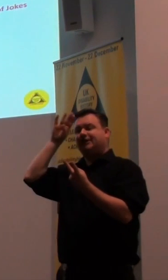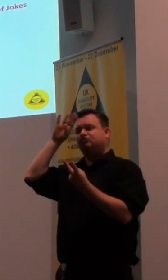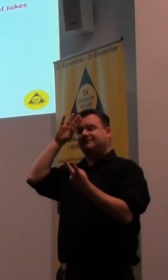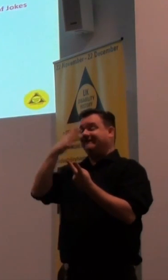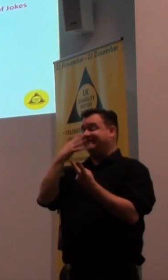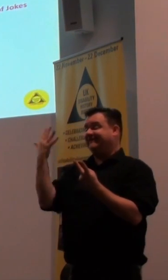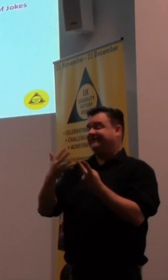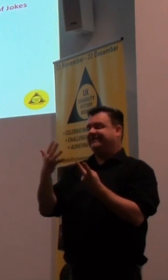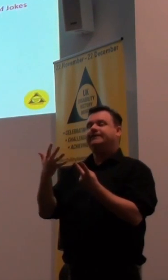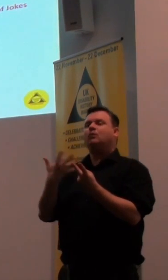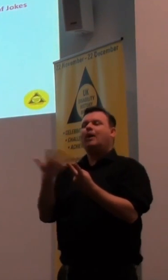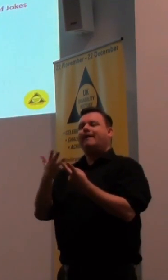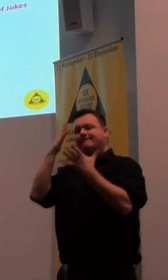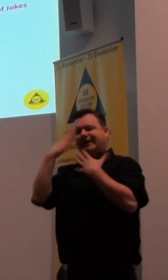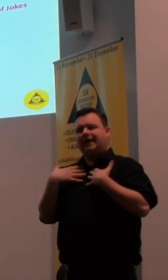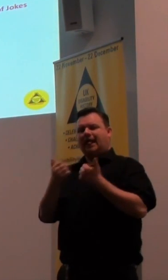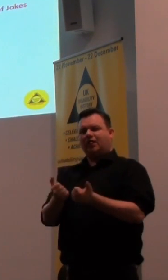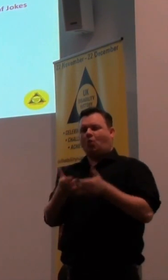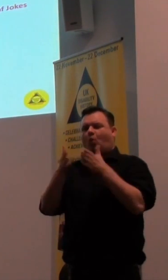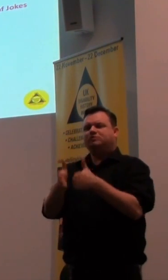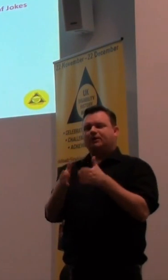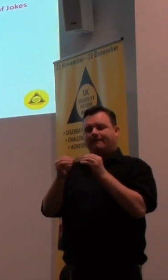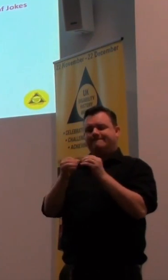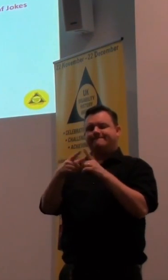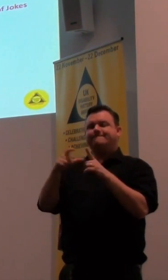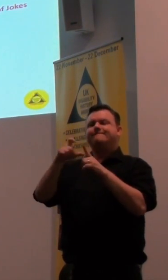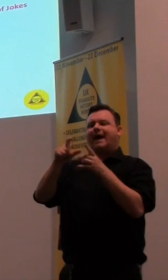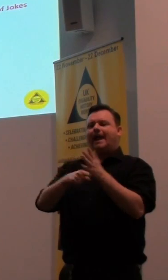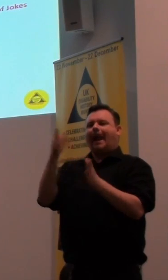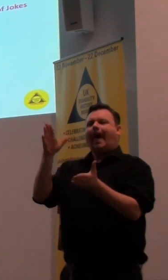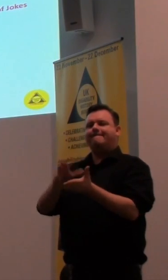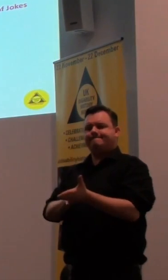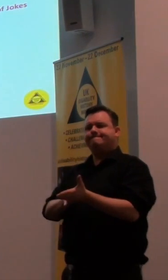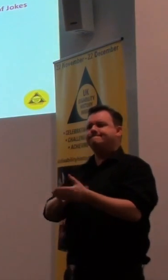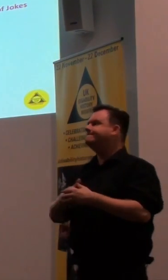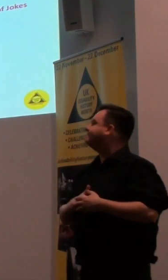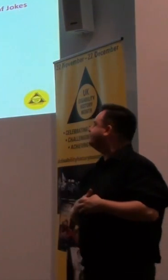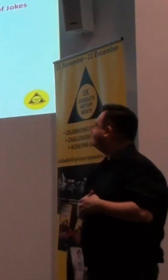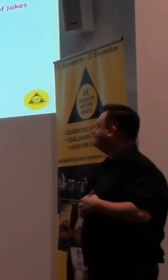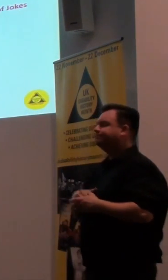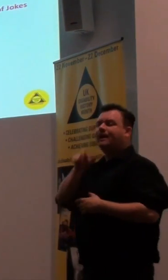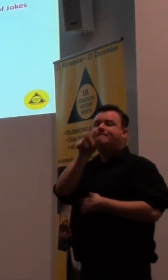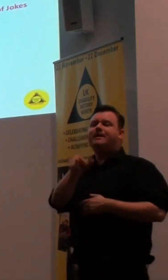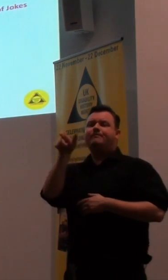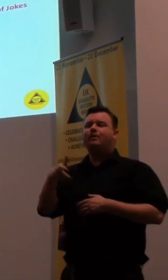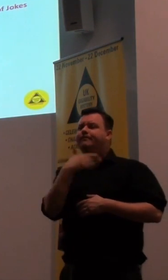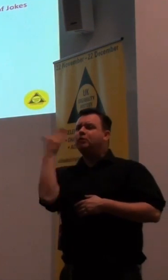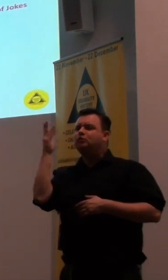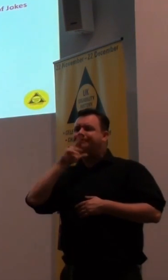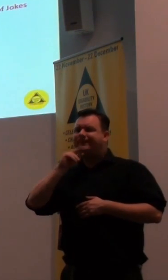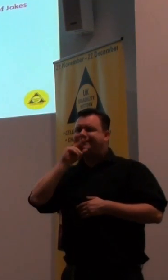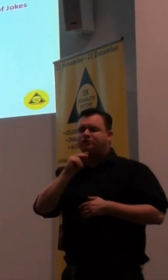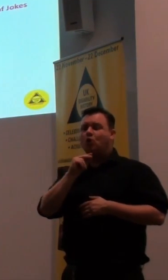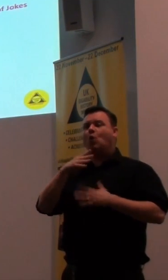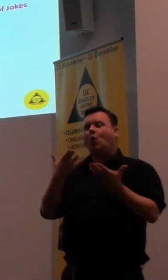locked up in places like Bedlam. And it's really, I would say, people without speech and people with